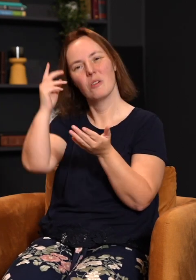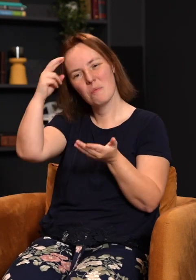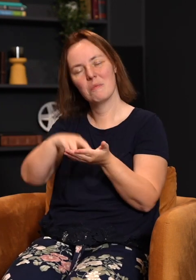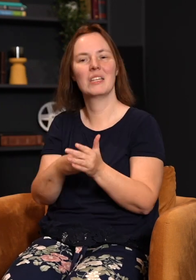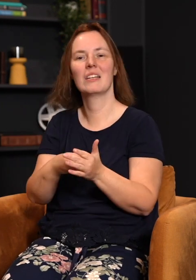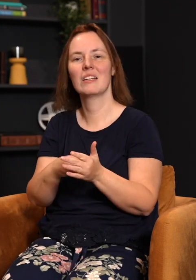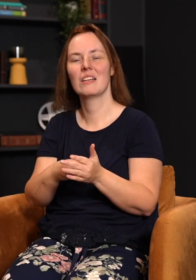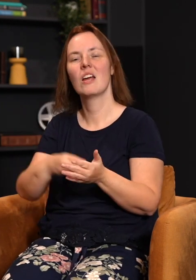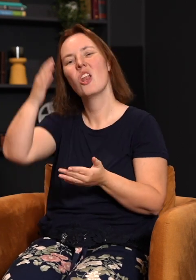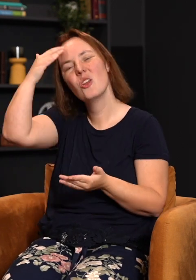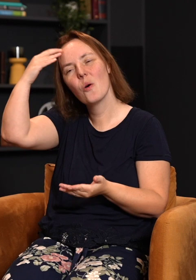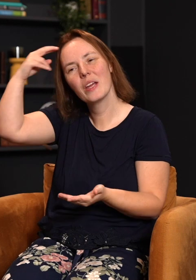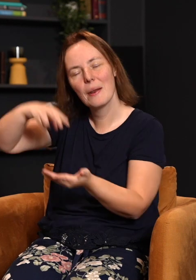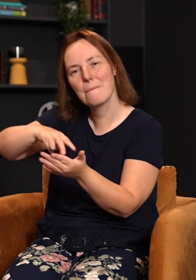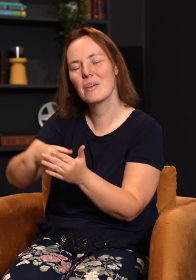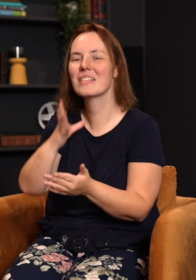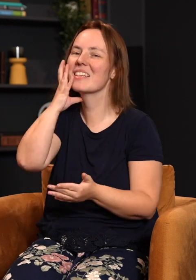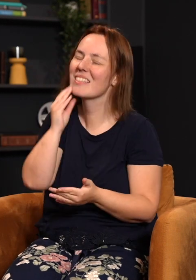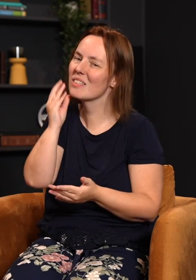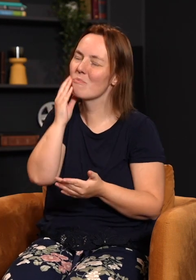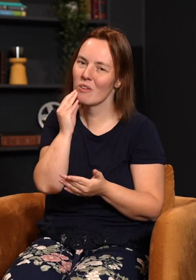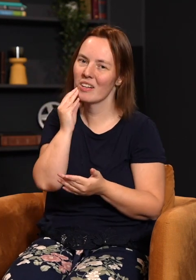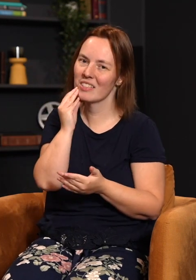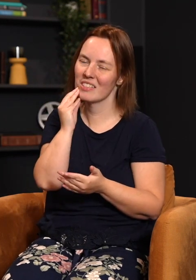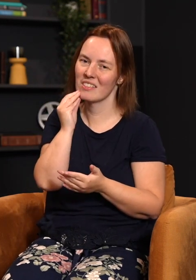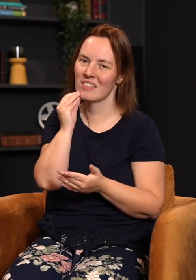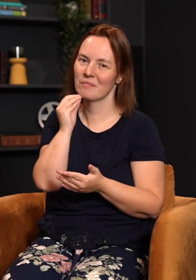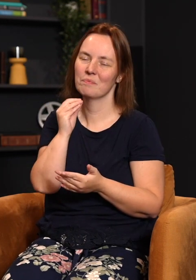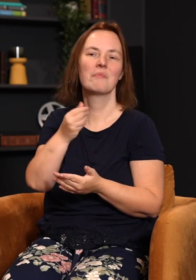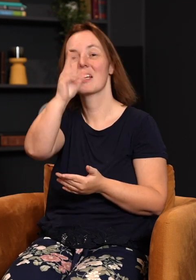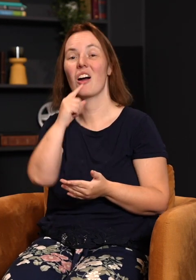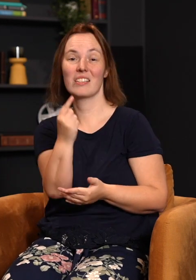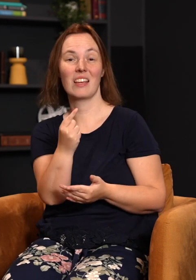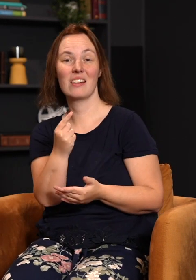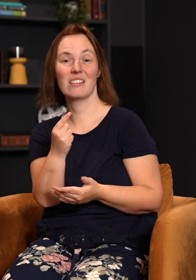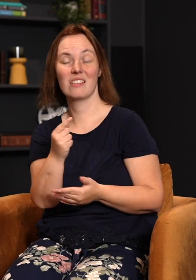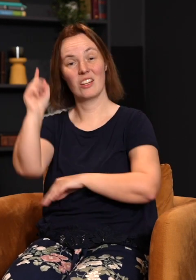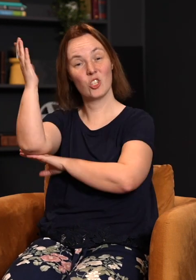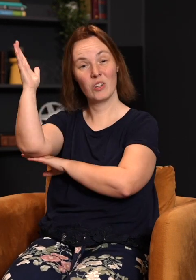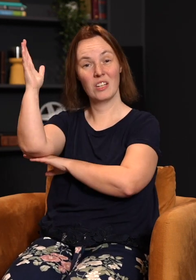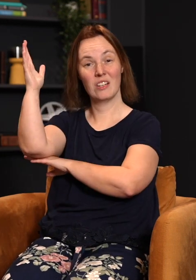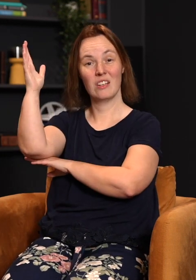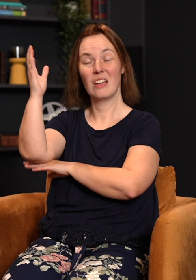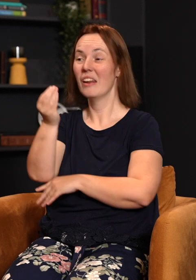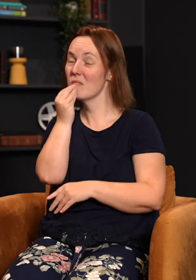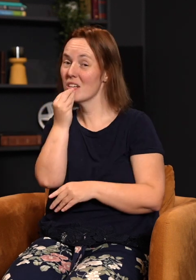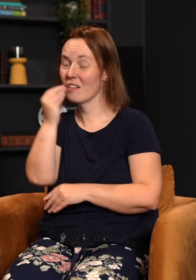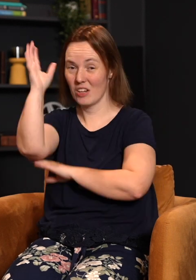talks about a man and a woman knowing each other is talking with that physical intimacy where they become one. And what God is saying is that tree, in eating of that